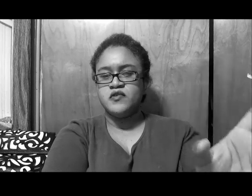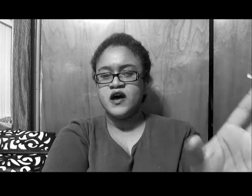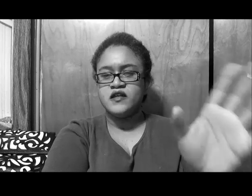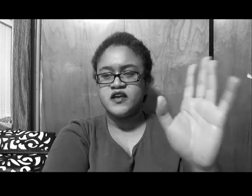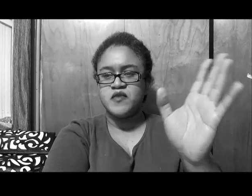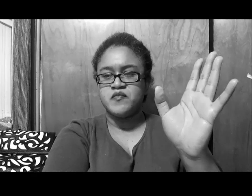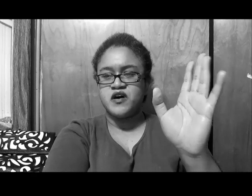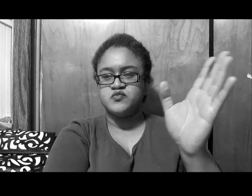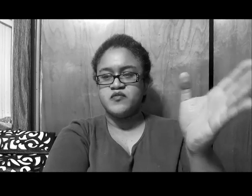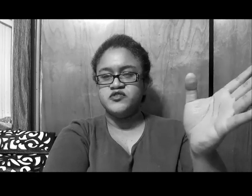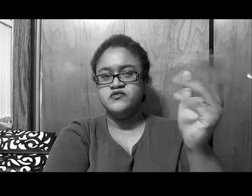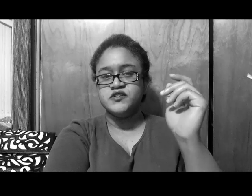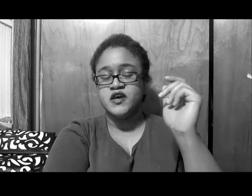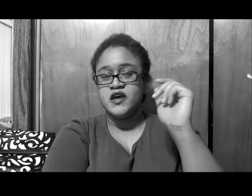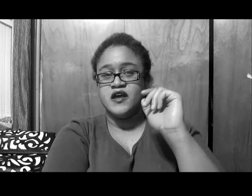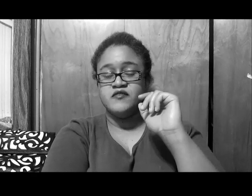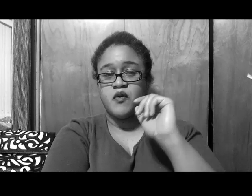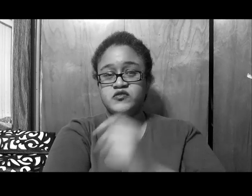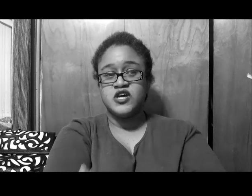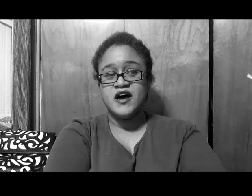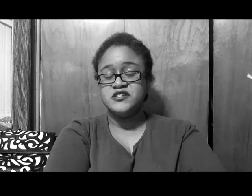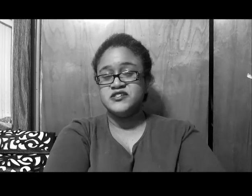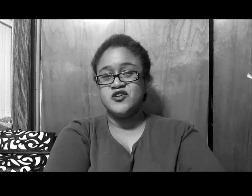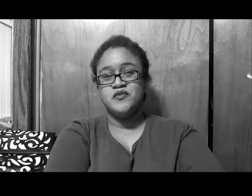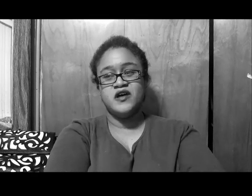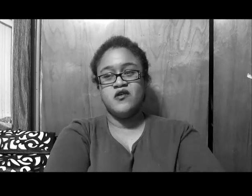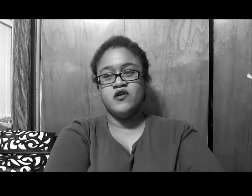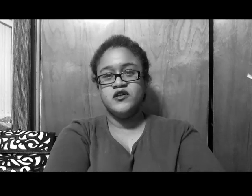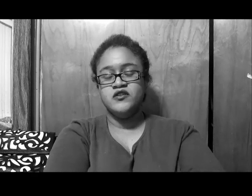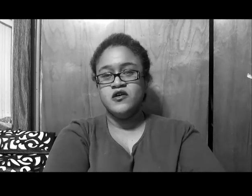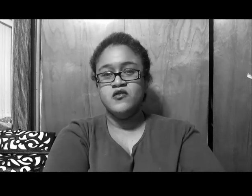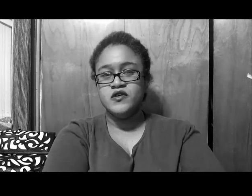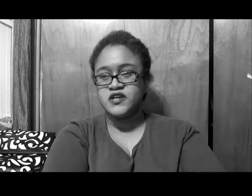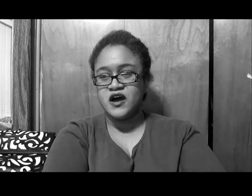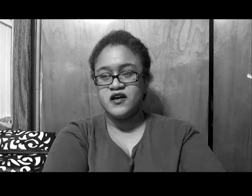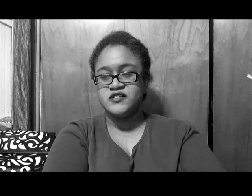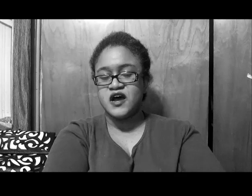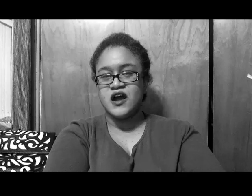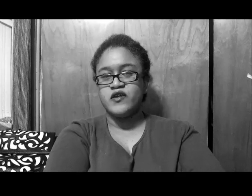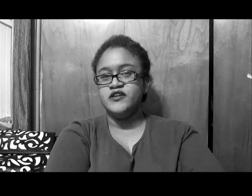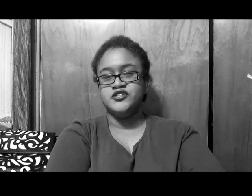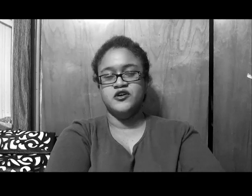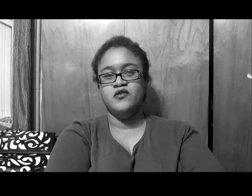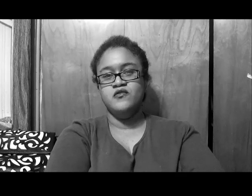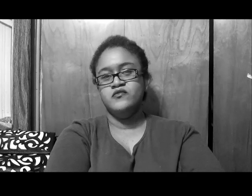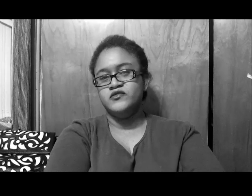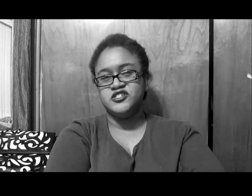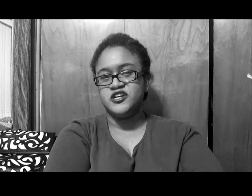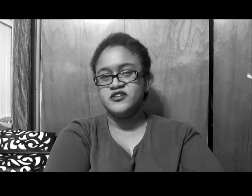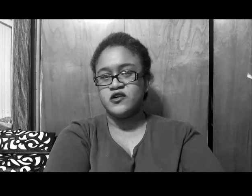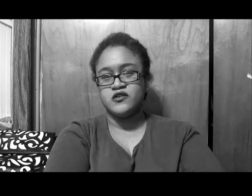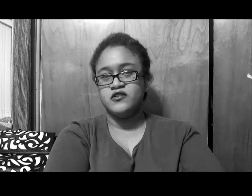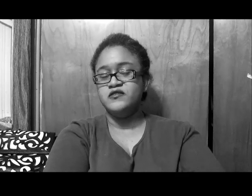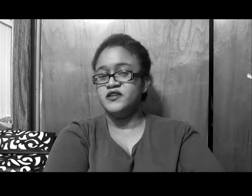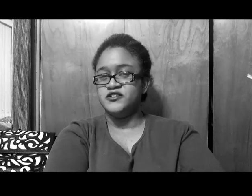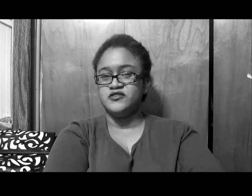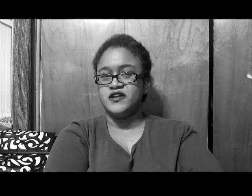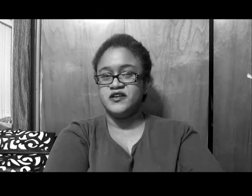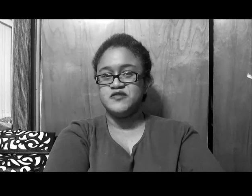replying like, he might be possible opportunists, and Todd said, so polite, well, you know, it's a high, it's a high rating show, the checks are good, he's trying to get a